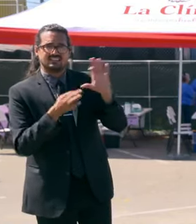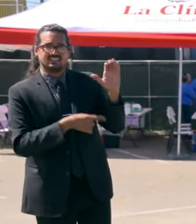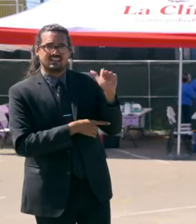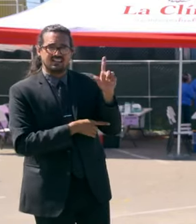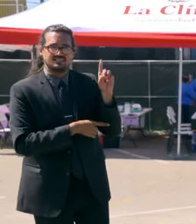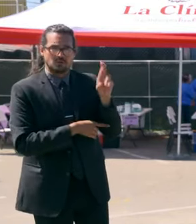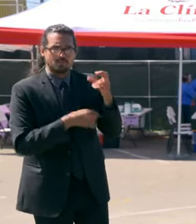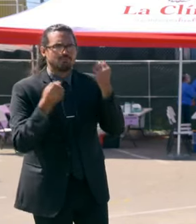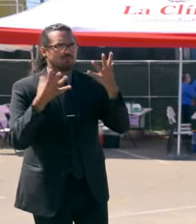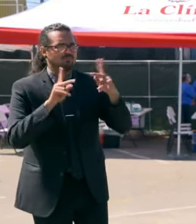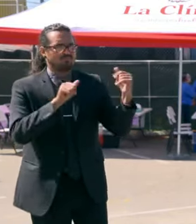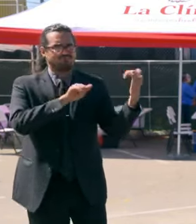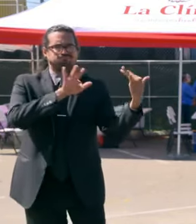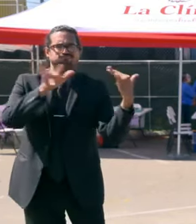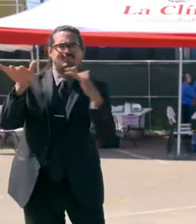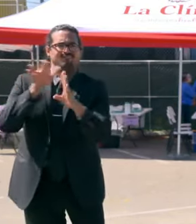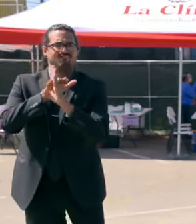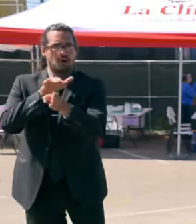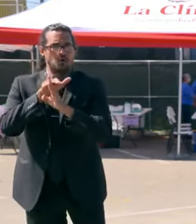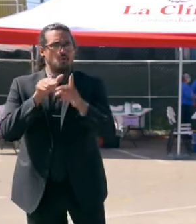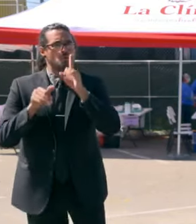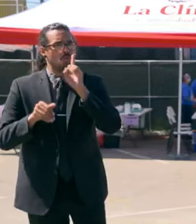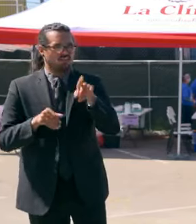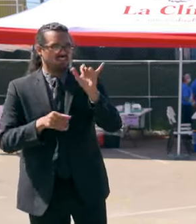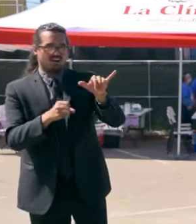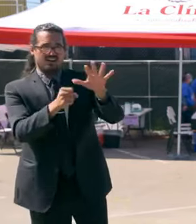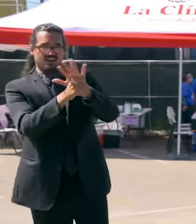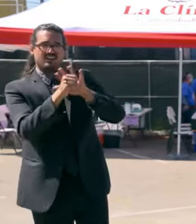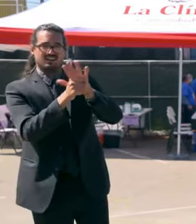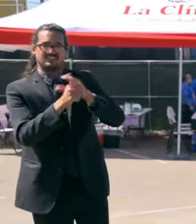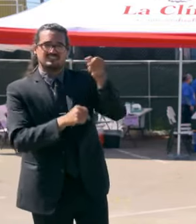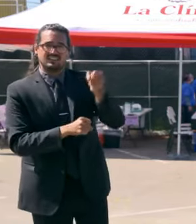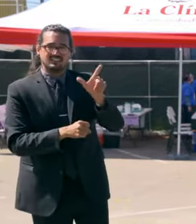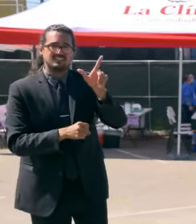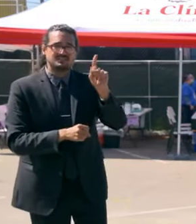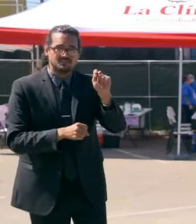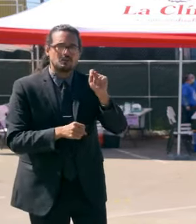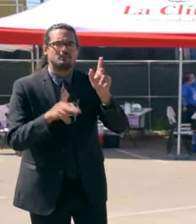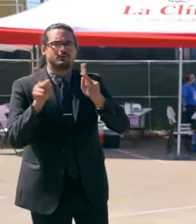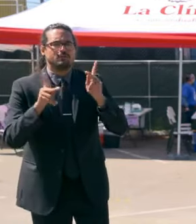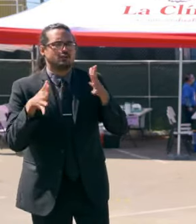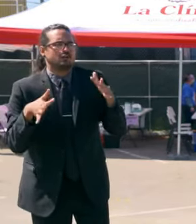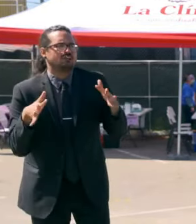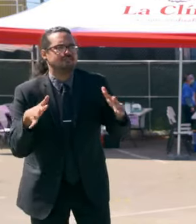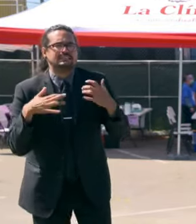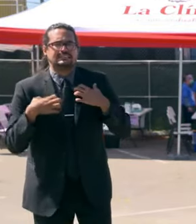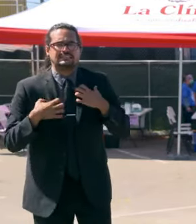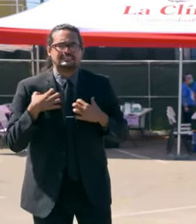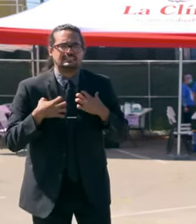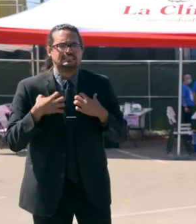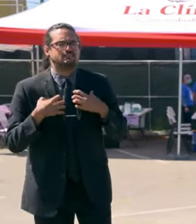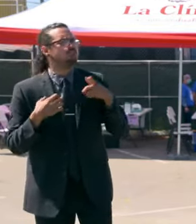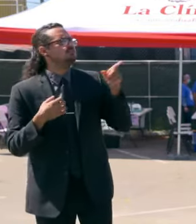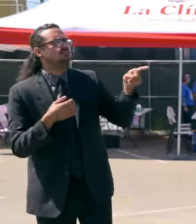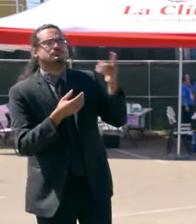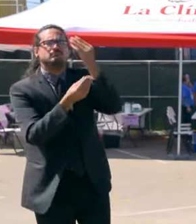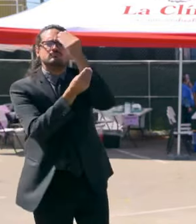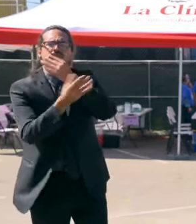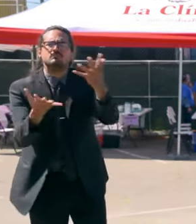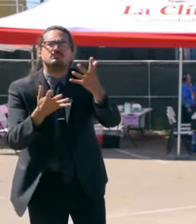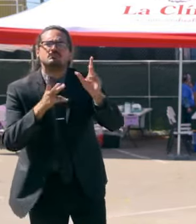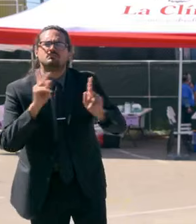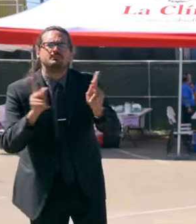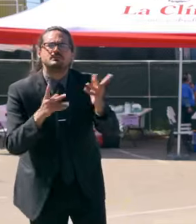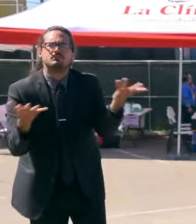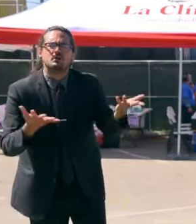South Lake Tahoe and the surrounding areas are anxiously watching this firefight. What would be your direct message to them as they watch? It's the number one